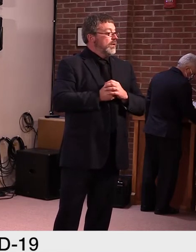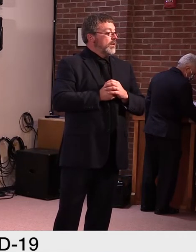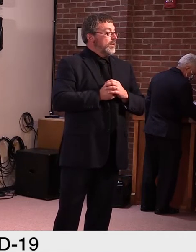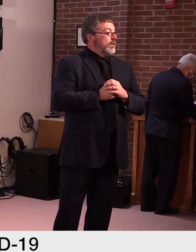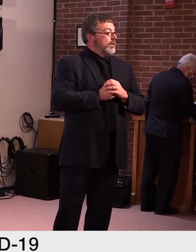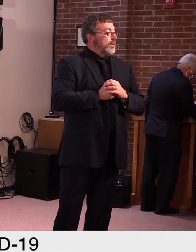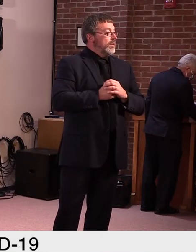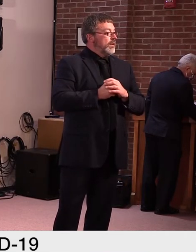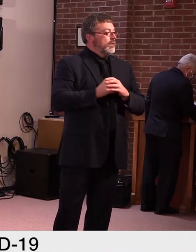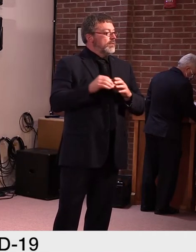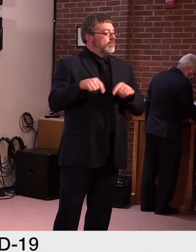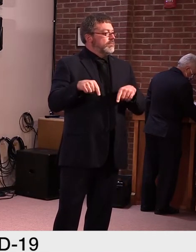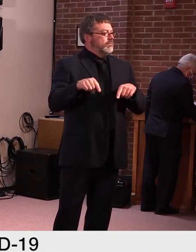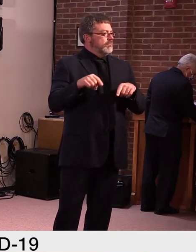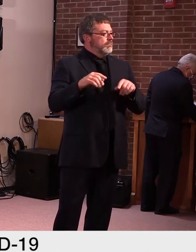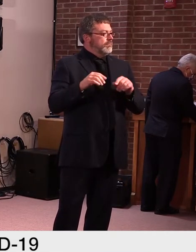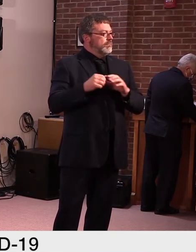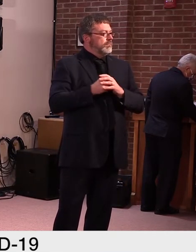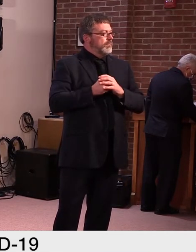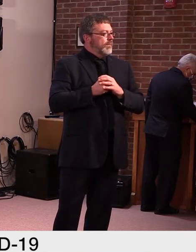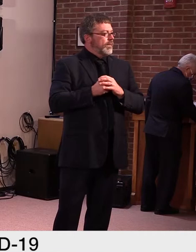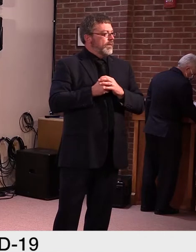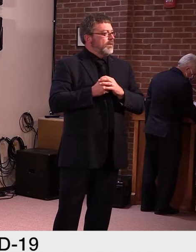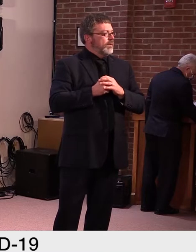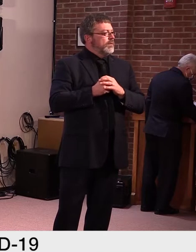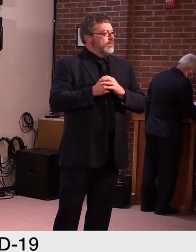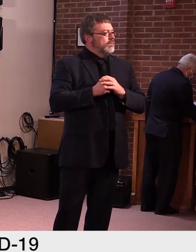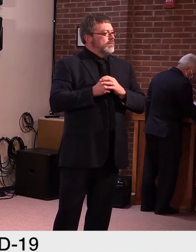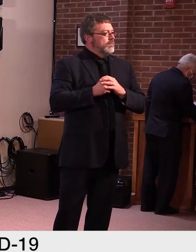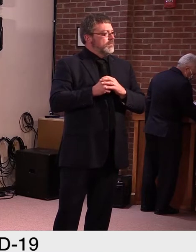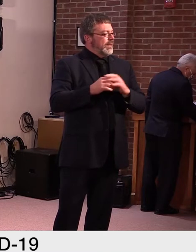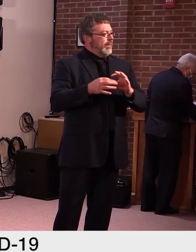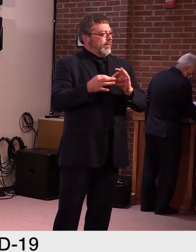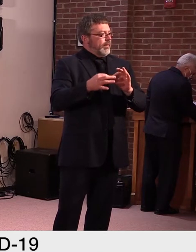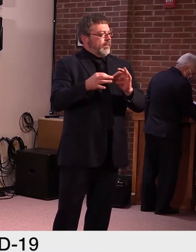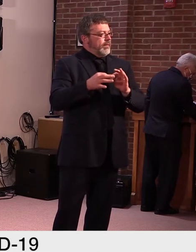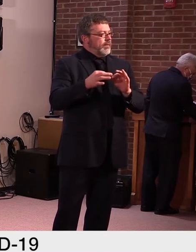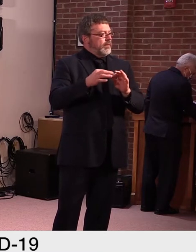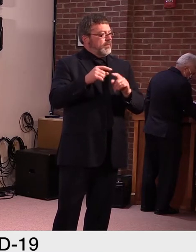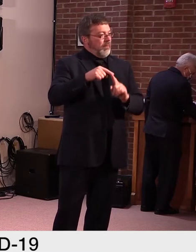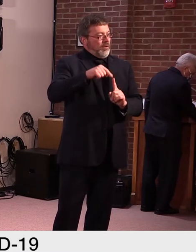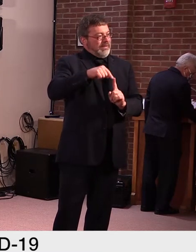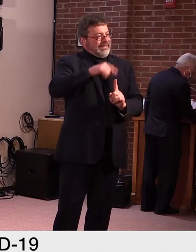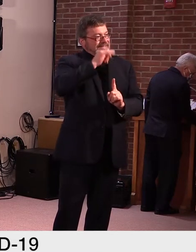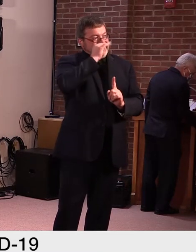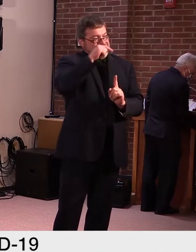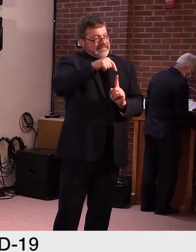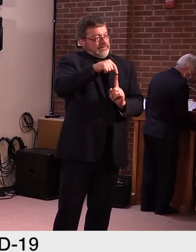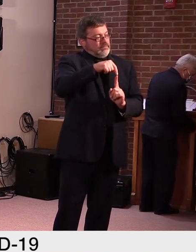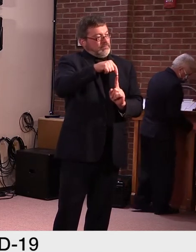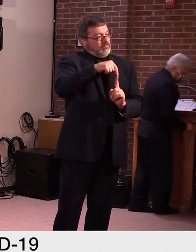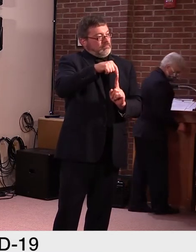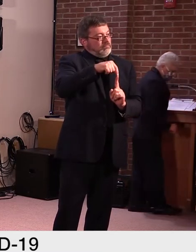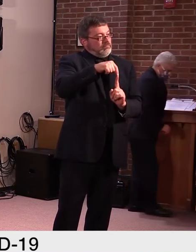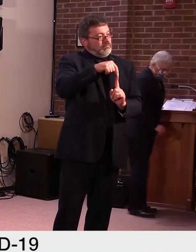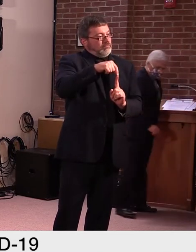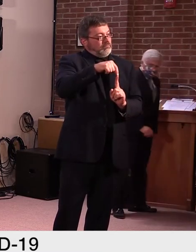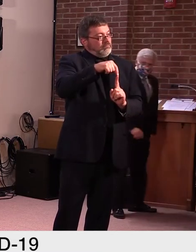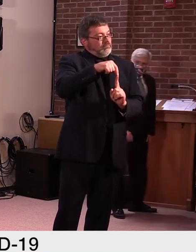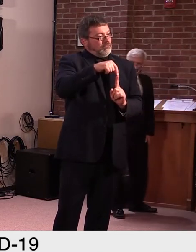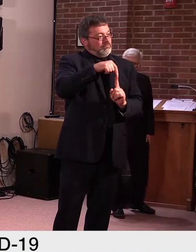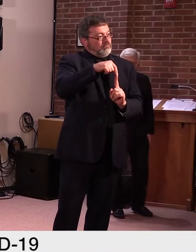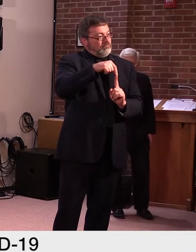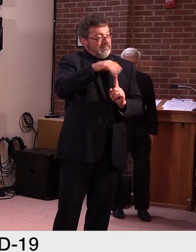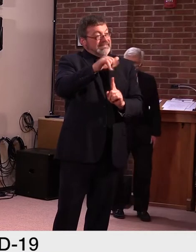police go back to a transparency agency? Um, I know Commissioner Sherling is on the line. I'm going to let him fill us in